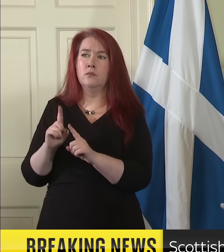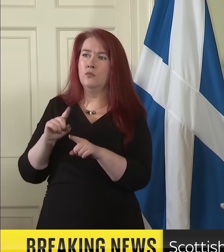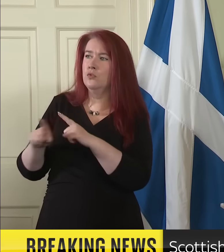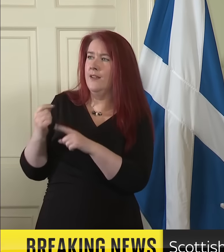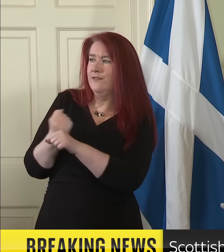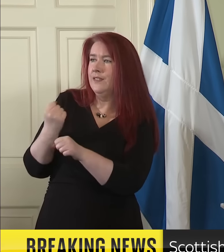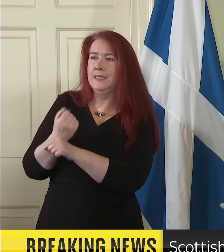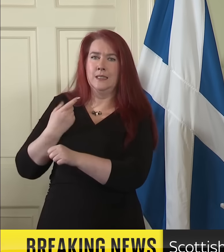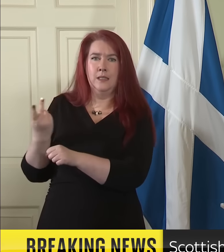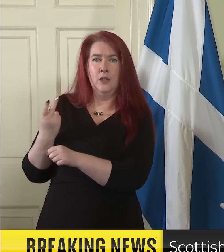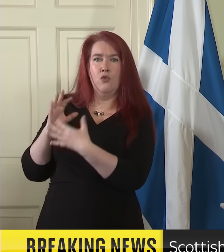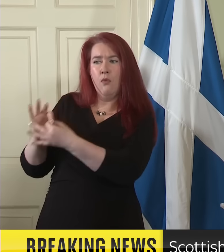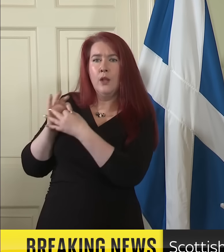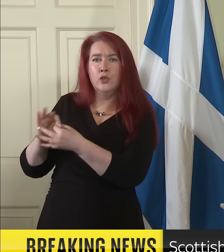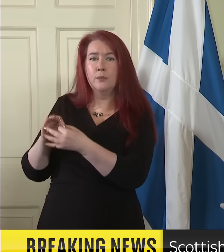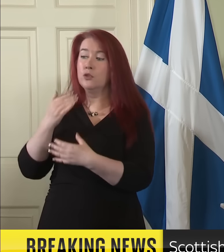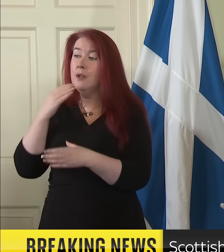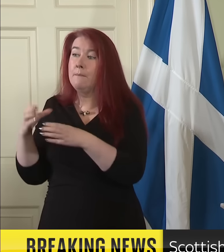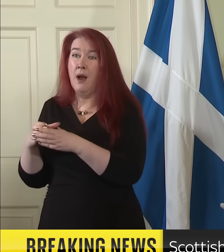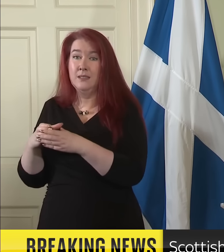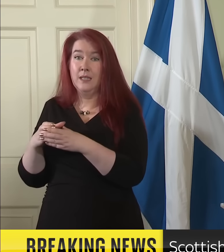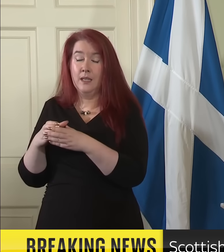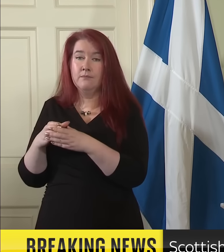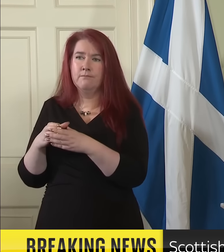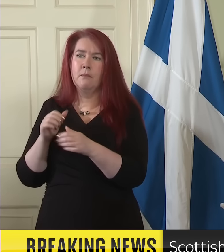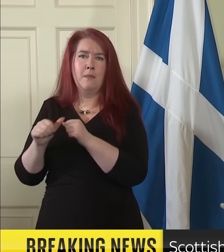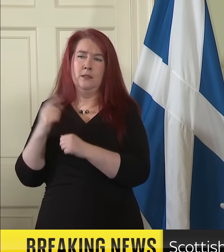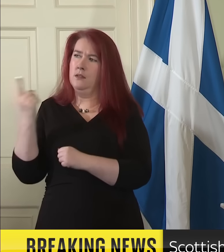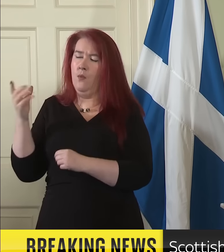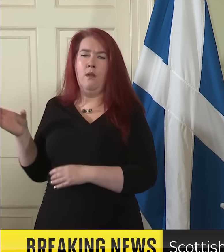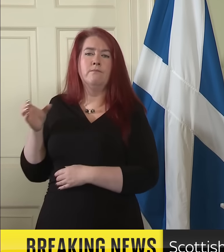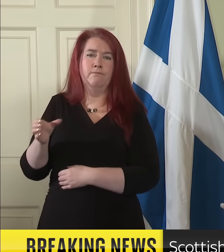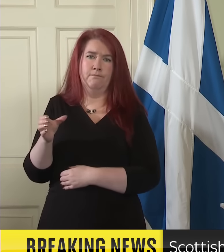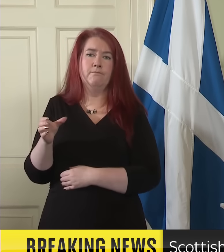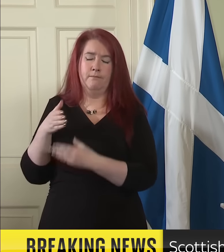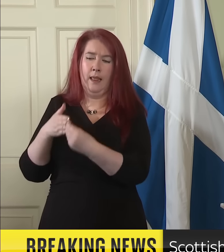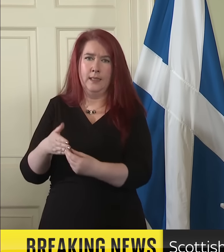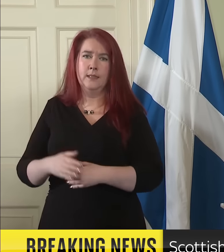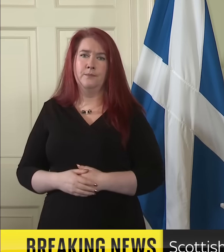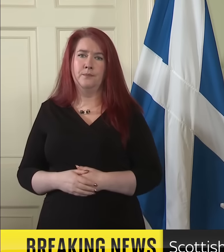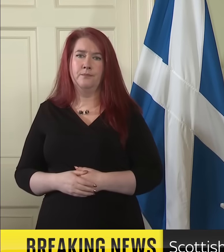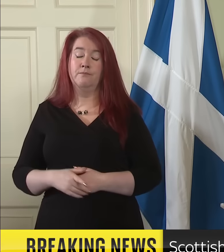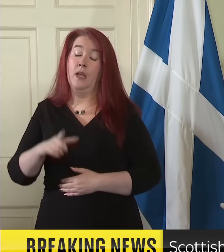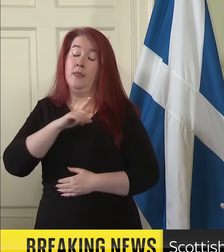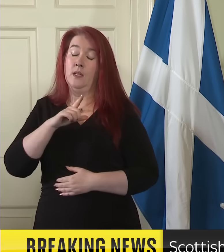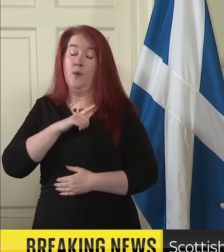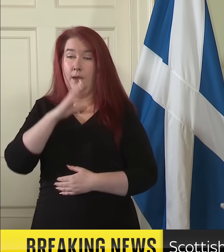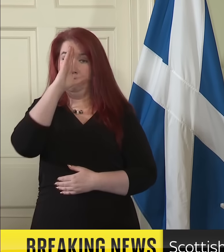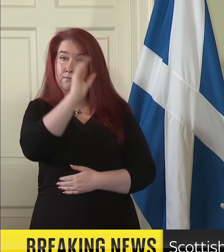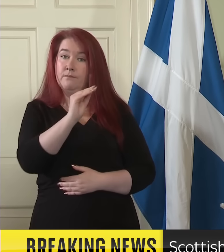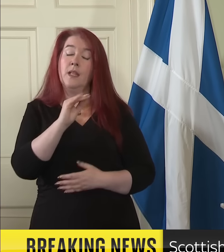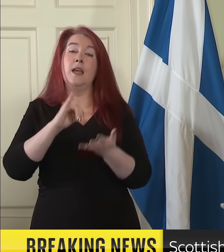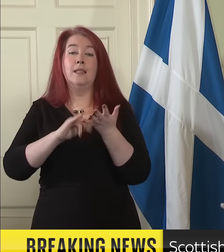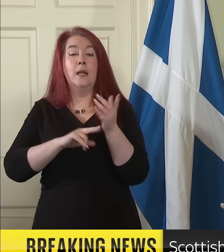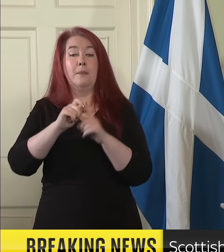the political divide can only be done with someone else at the helm. I have therefore informed the SNP's